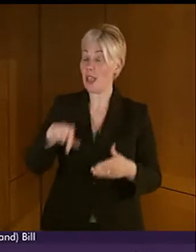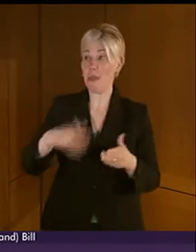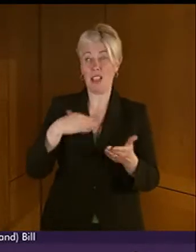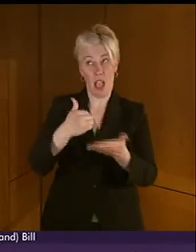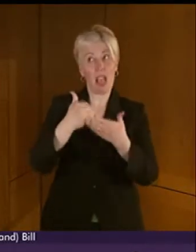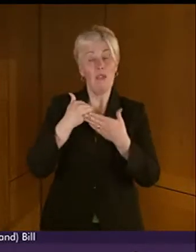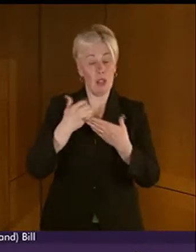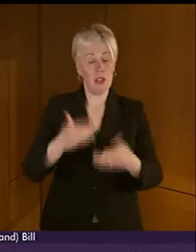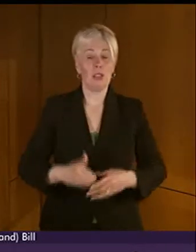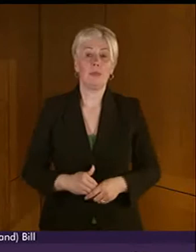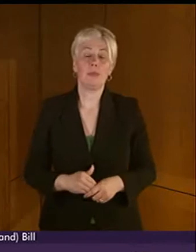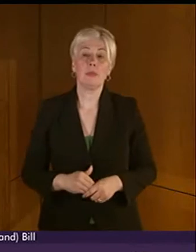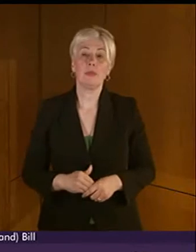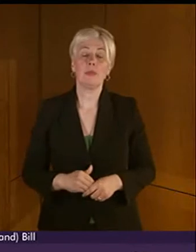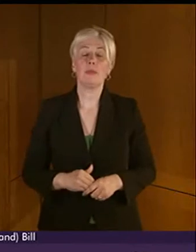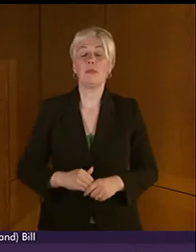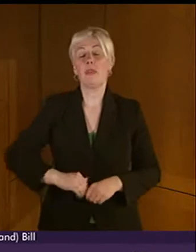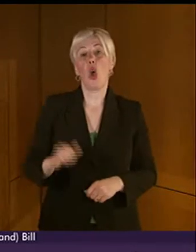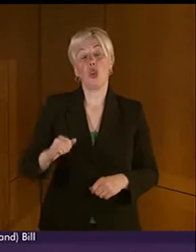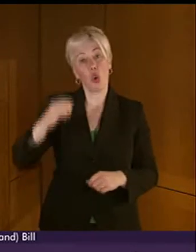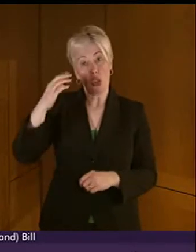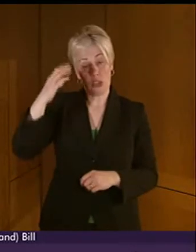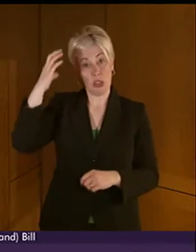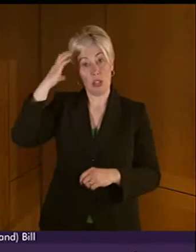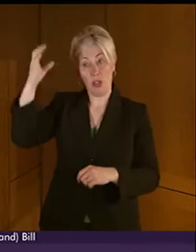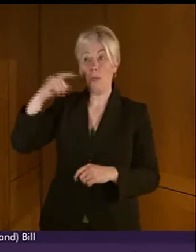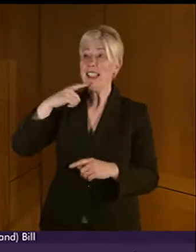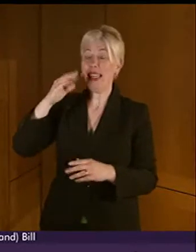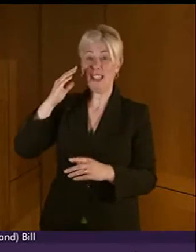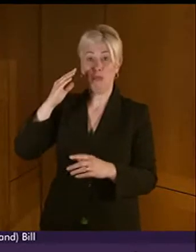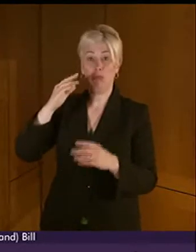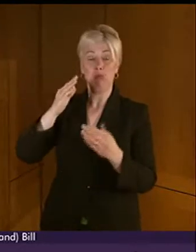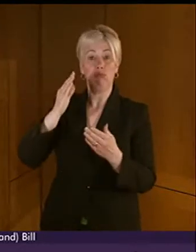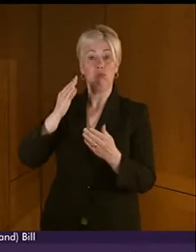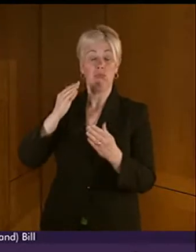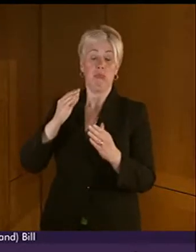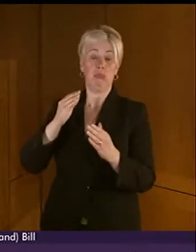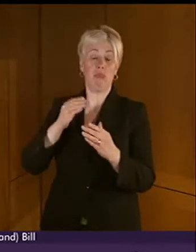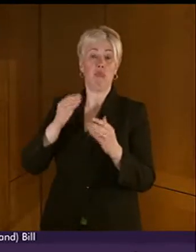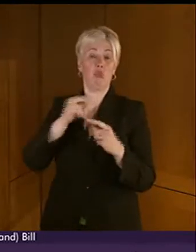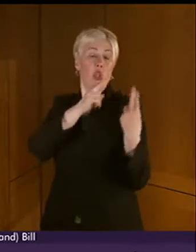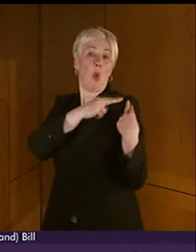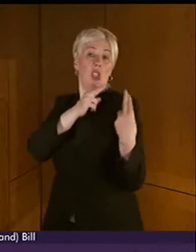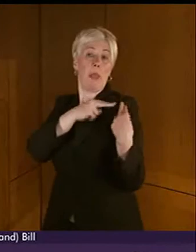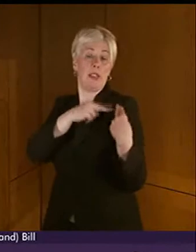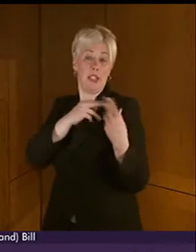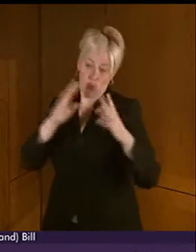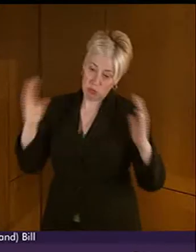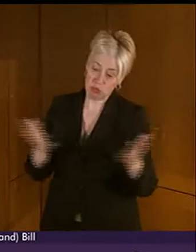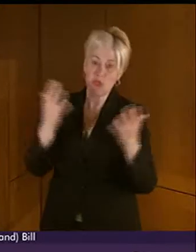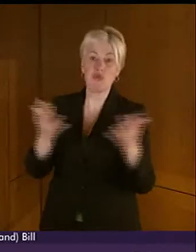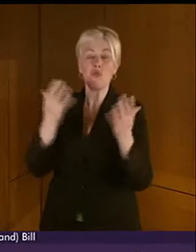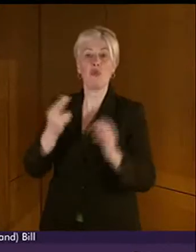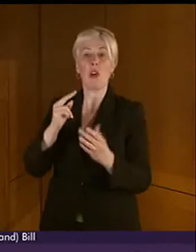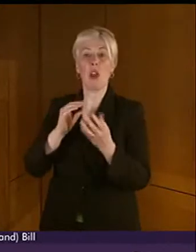The assurance from the Scottish Government that direct responsibility for the promotion of BSL is included in the ministerial